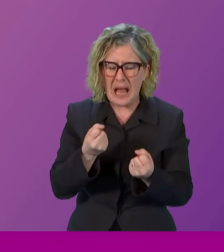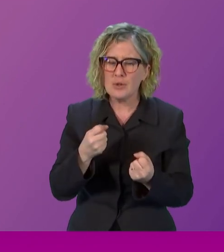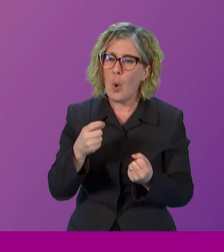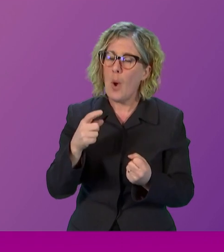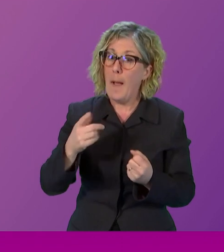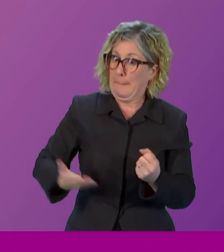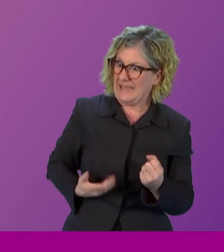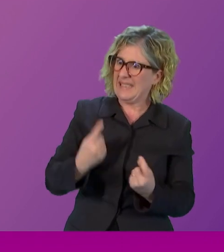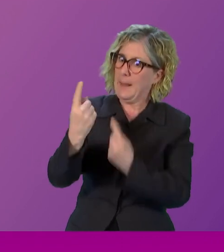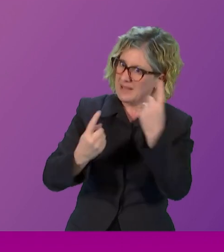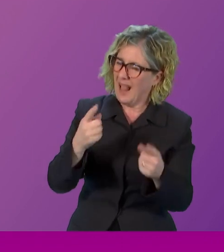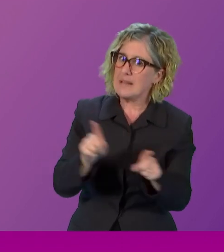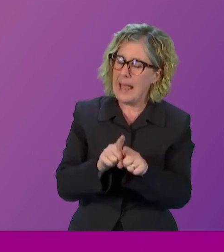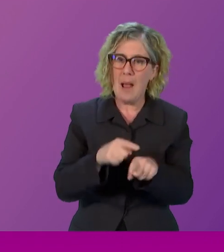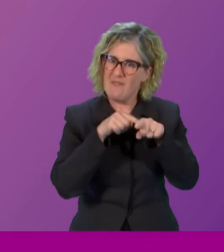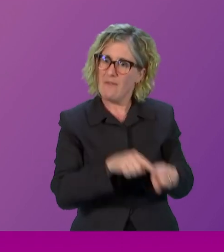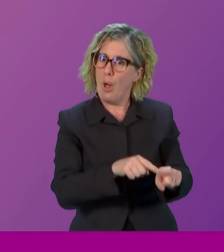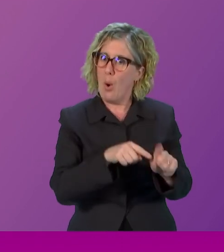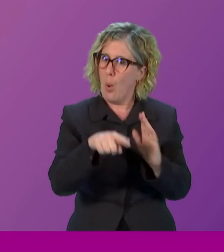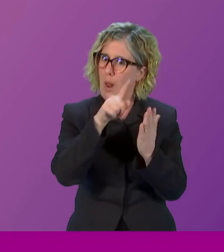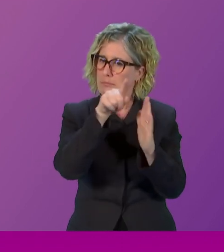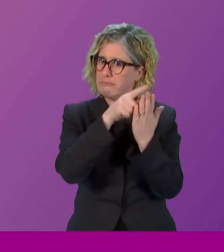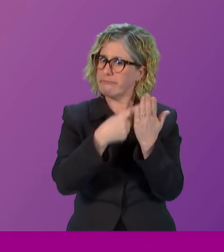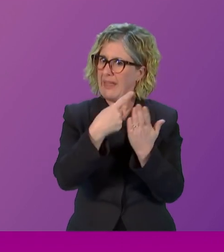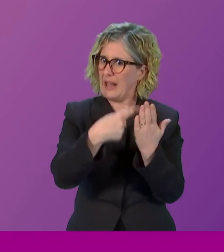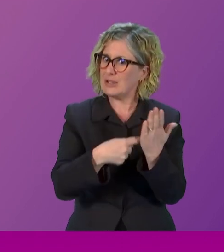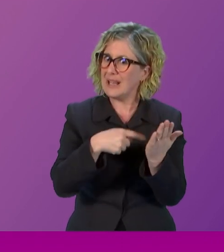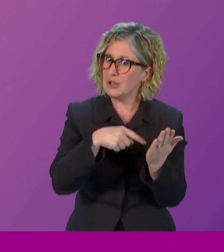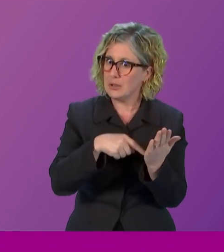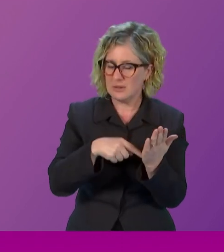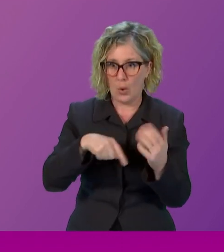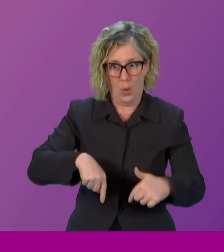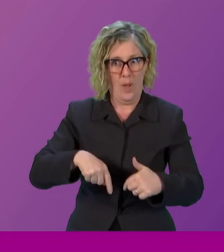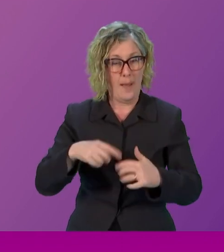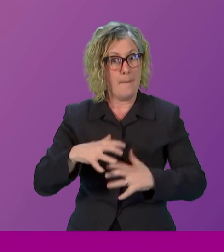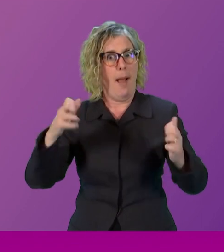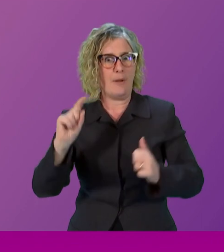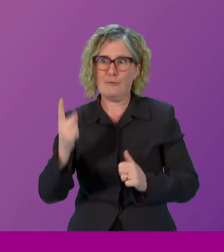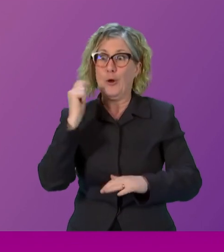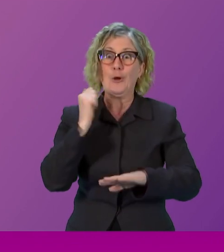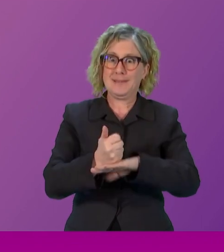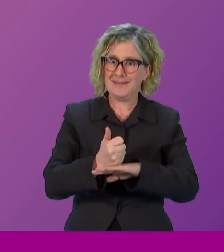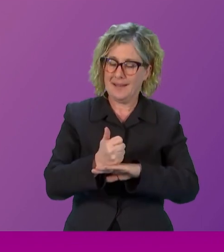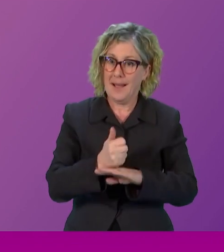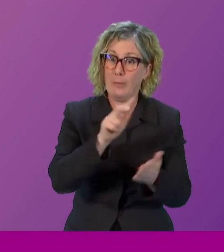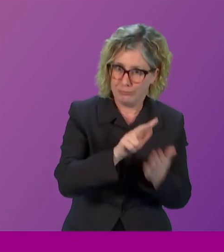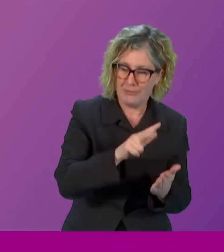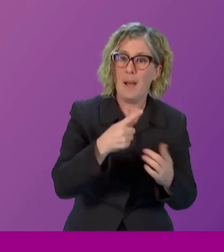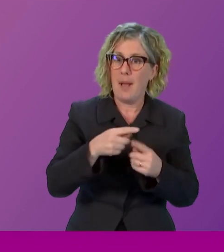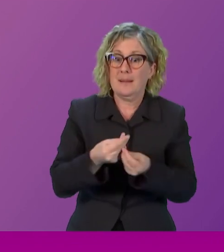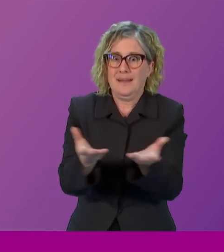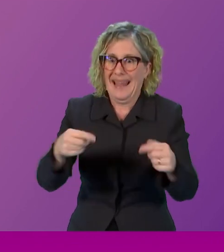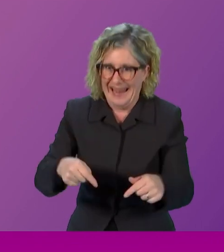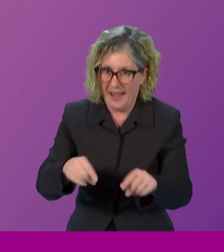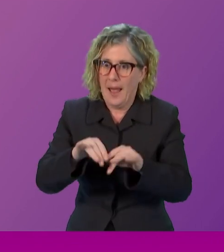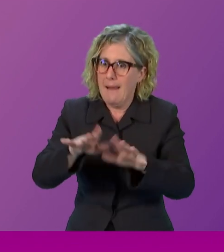that challenge on and following the legislation that's been passed here in the Scottish Parliament. So it's fantastic to see. And when I was a